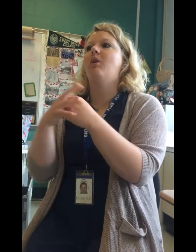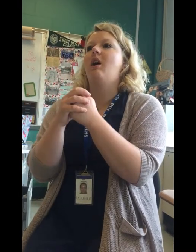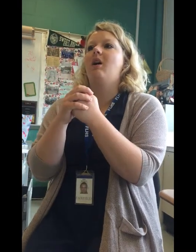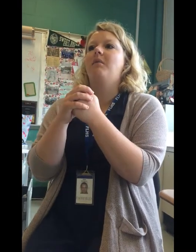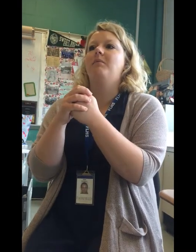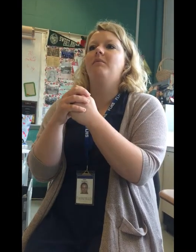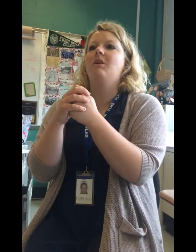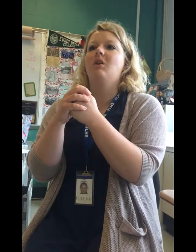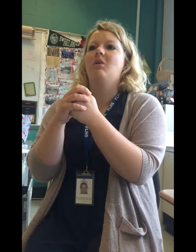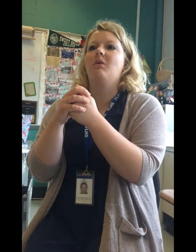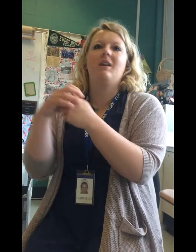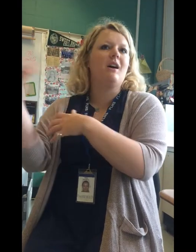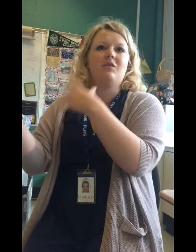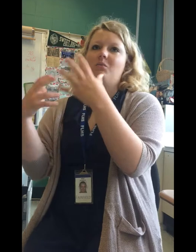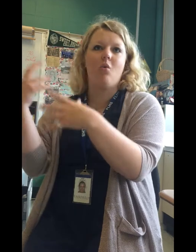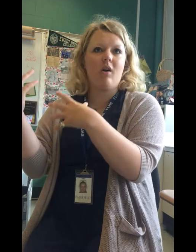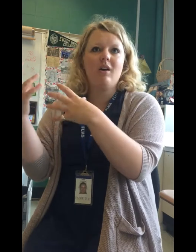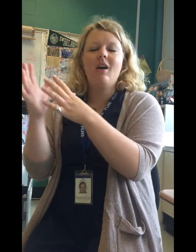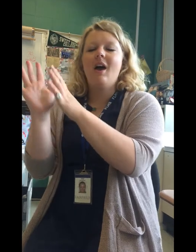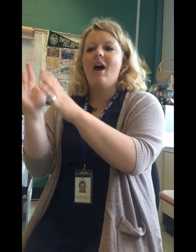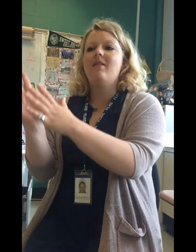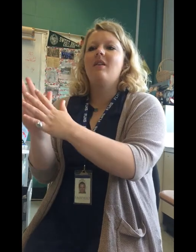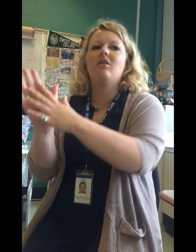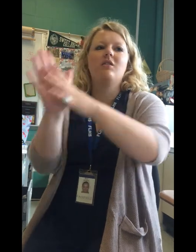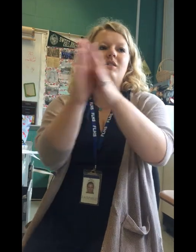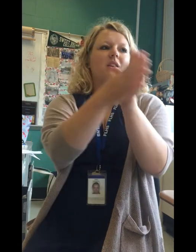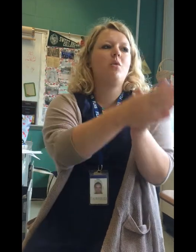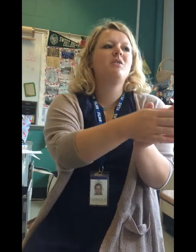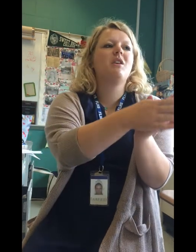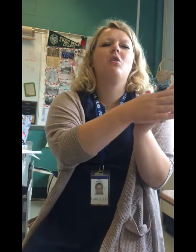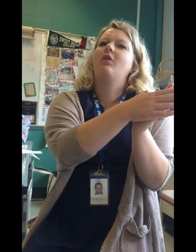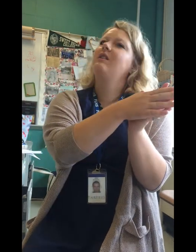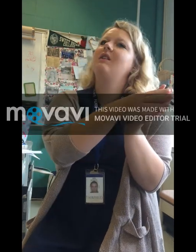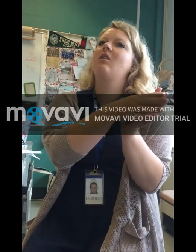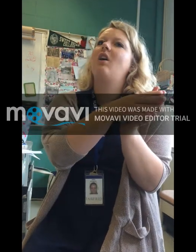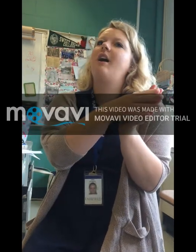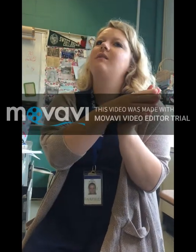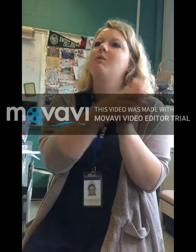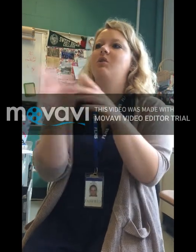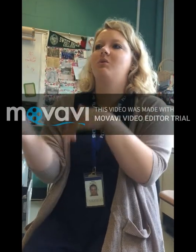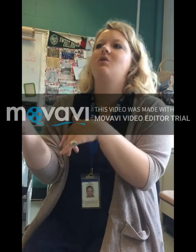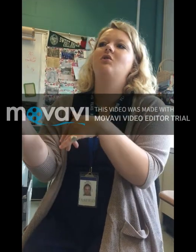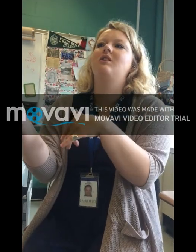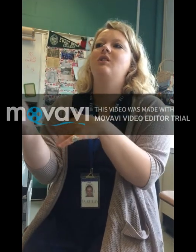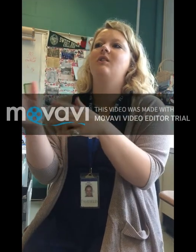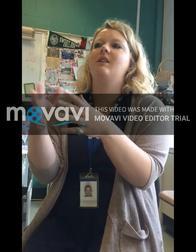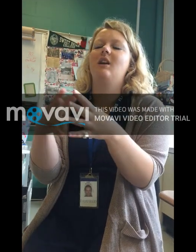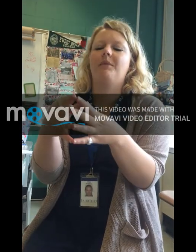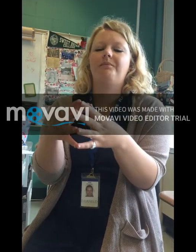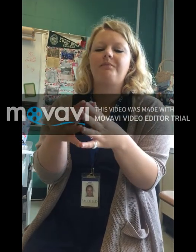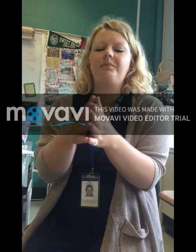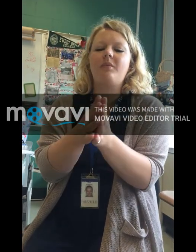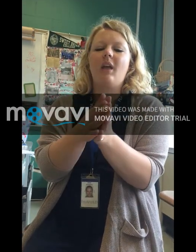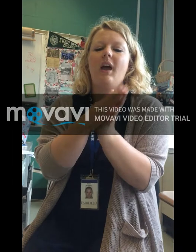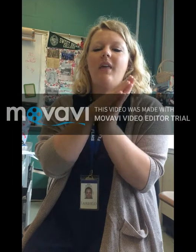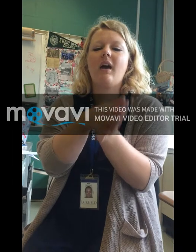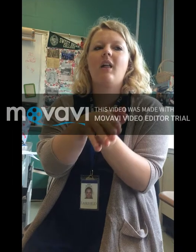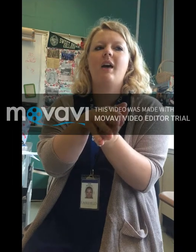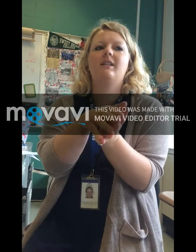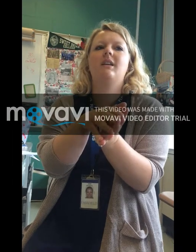you know, any kind of support. And then there's almost like a learning center class, which is what she usually teaches in here. And that class